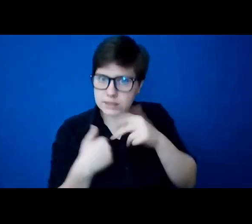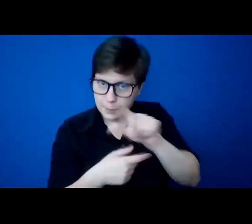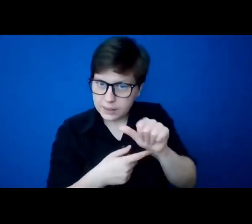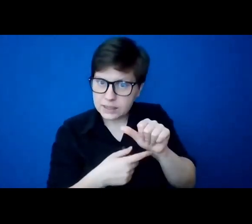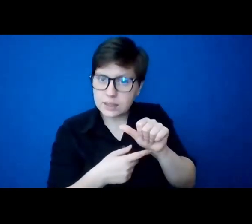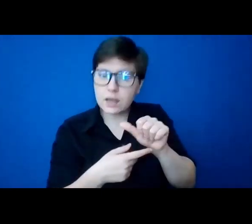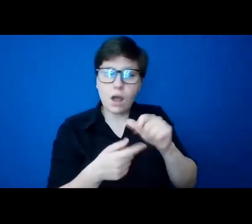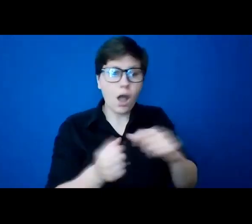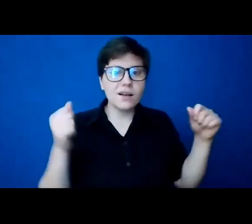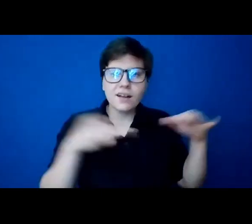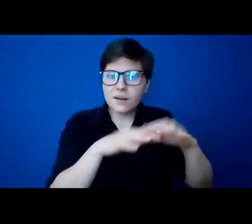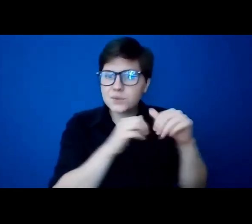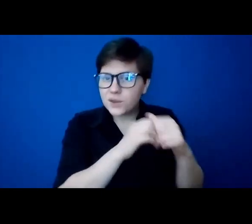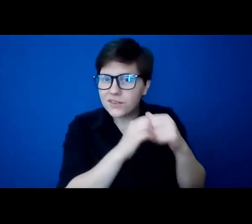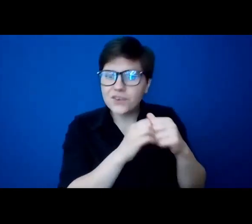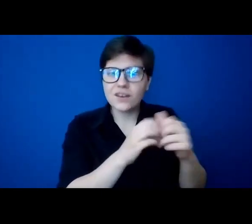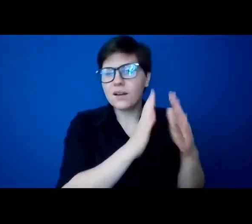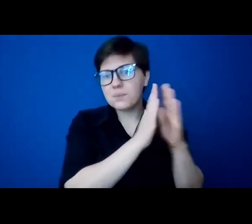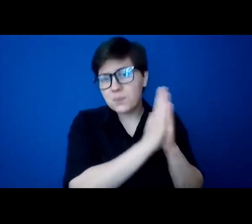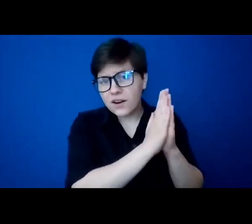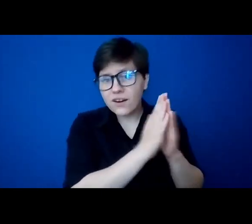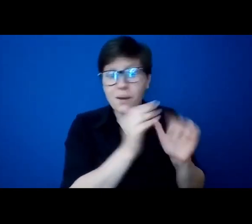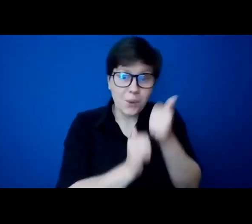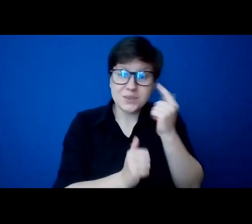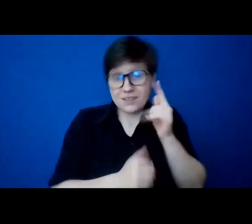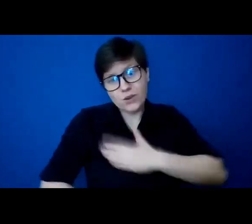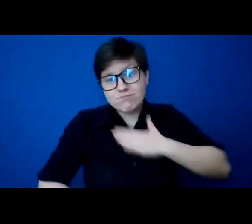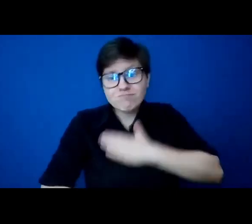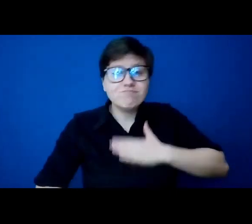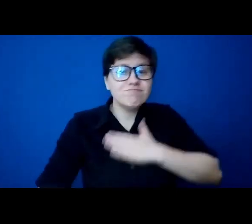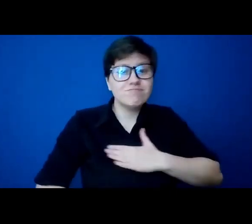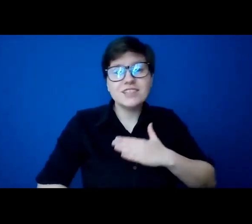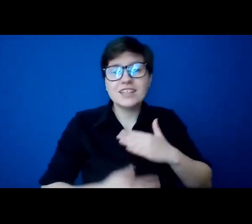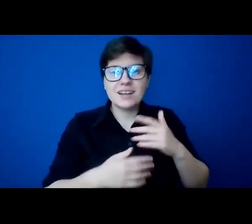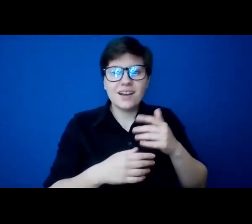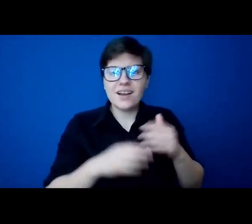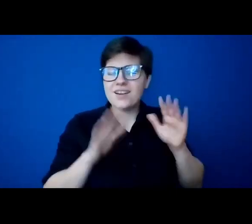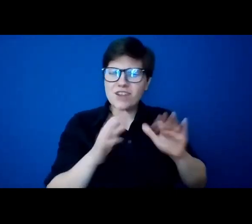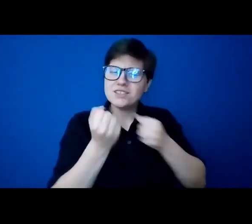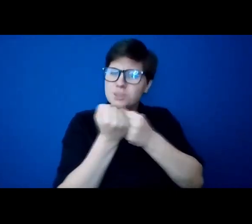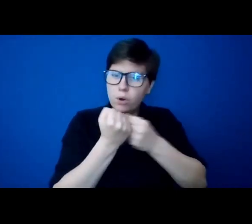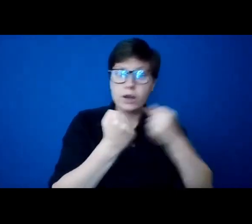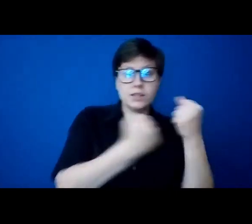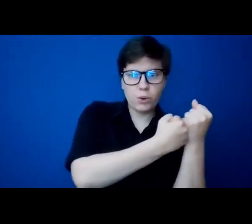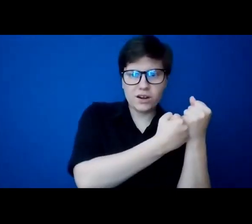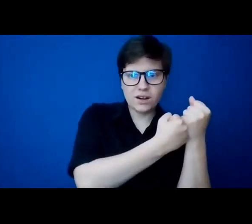come together. They come together for prayer, mostly for enjoyment, and they're a great support to one another.